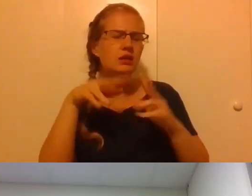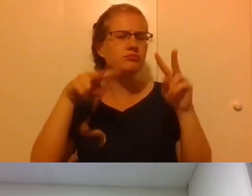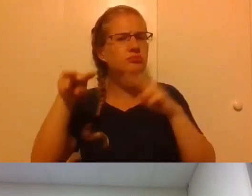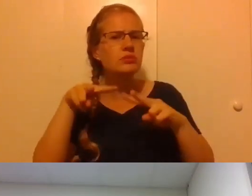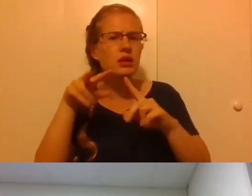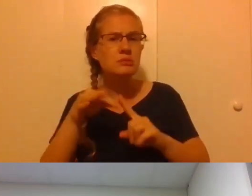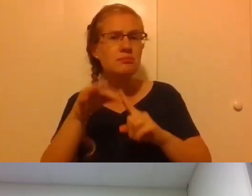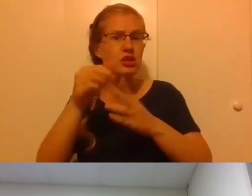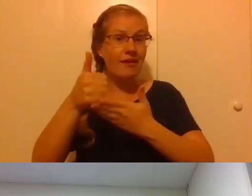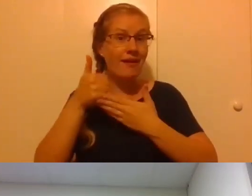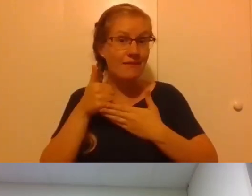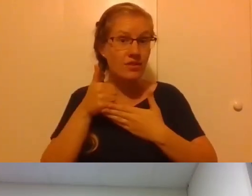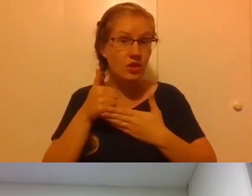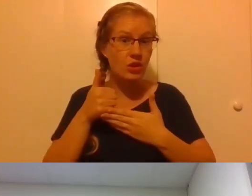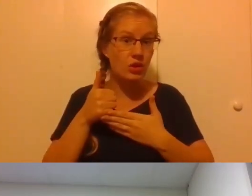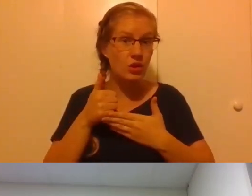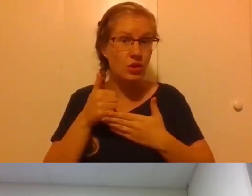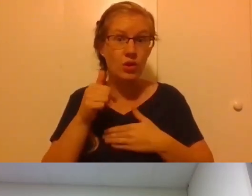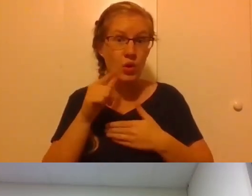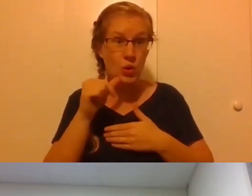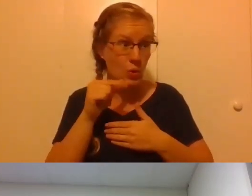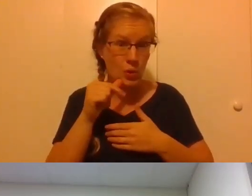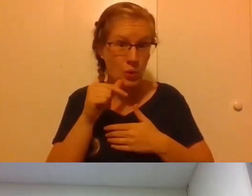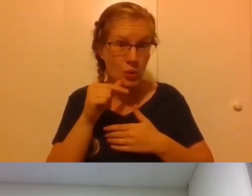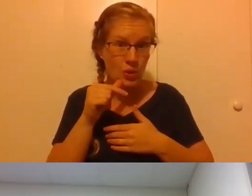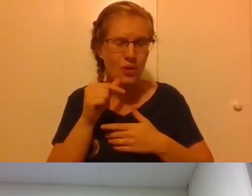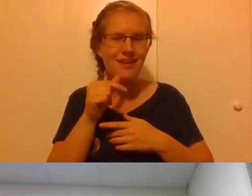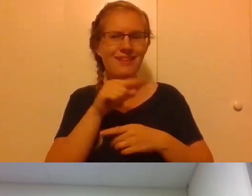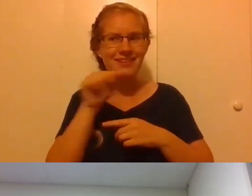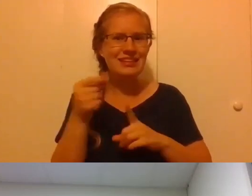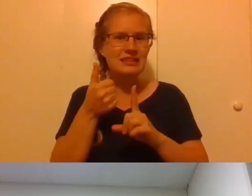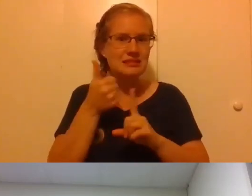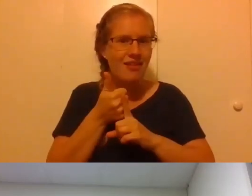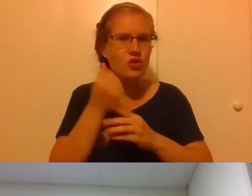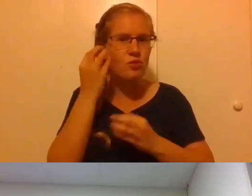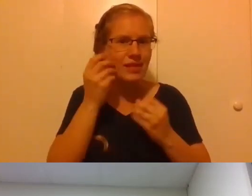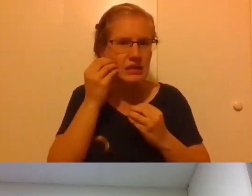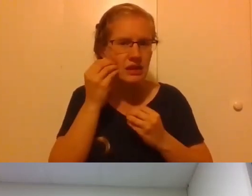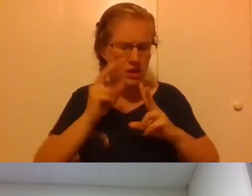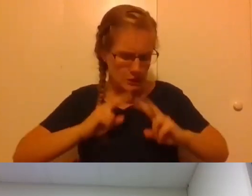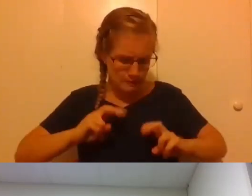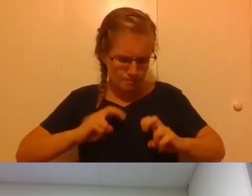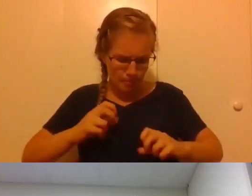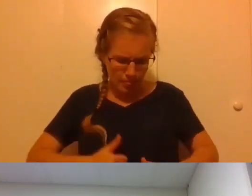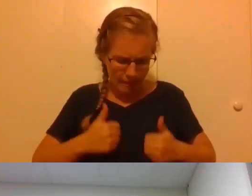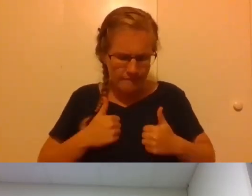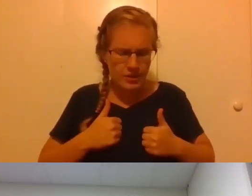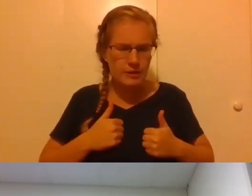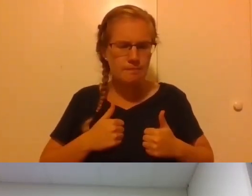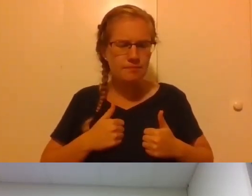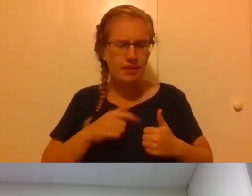found to be especially helpful are ones who are self-reflective. They are able to look at their own lives